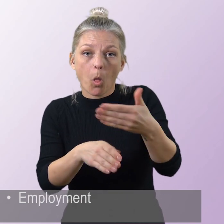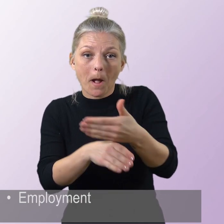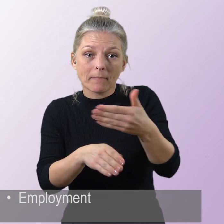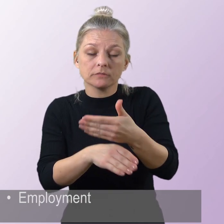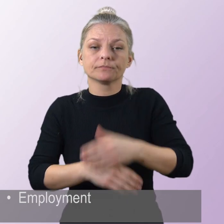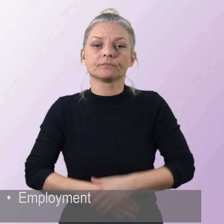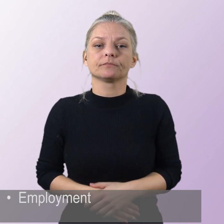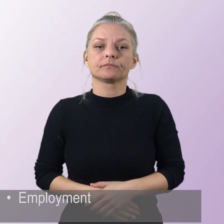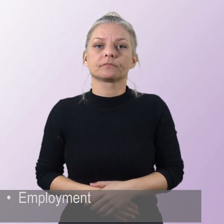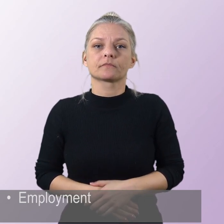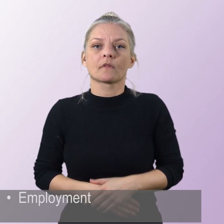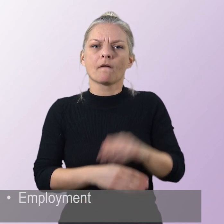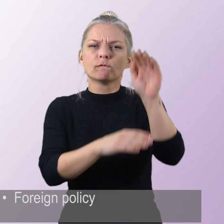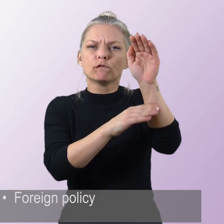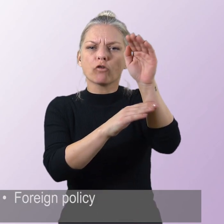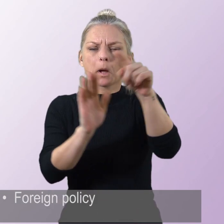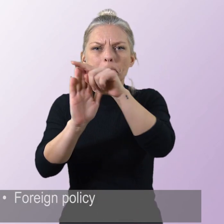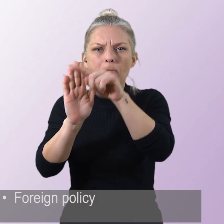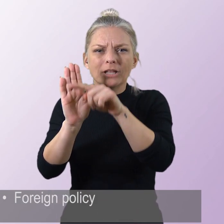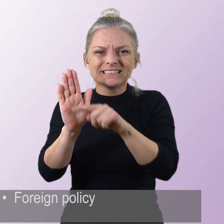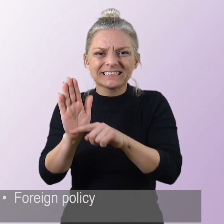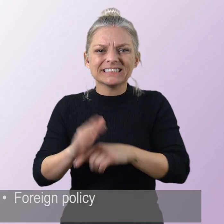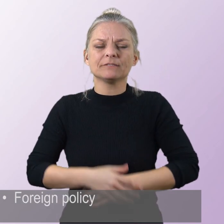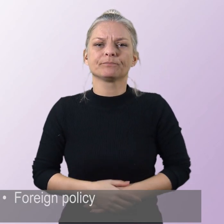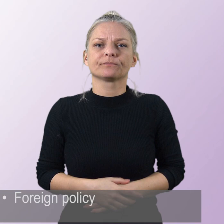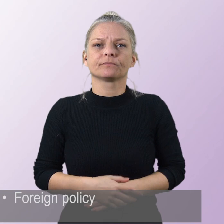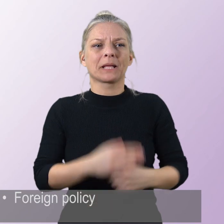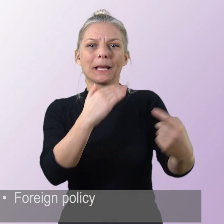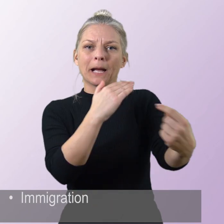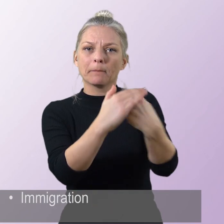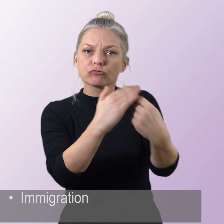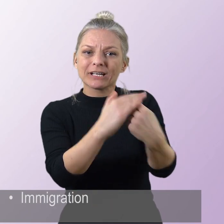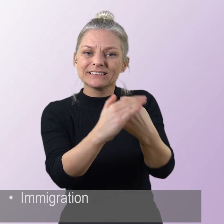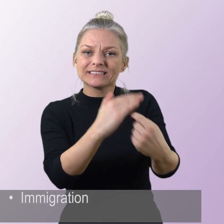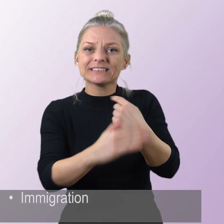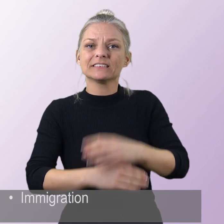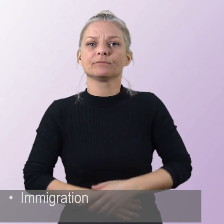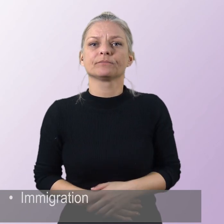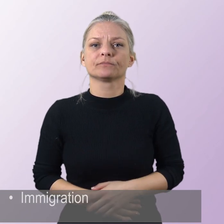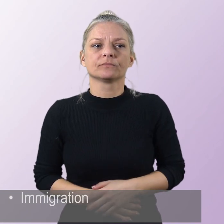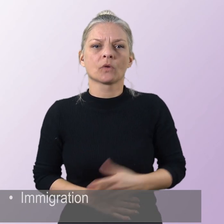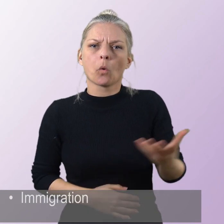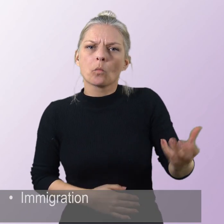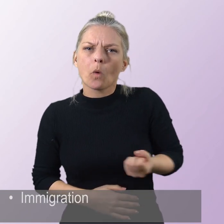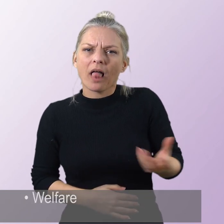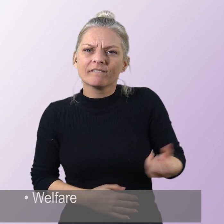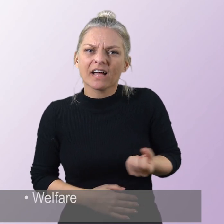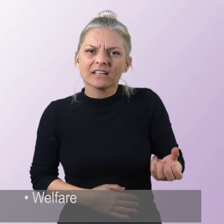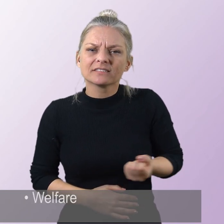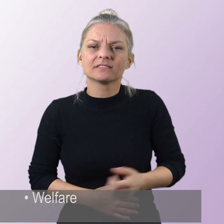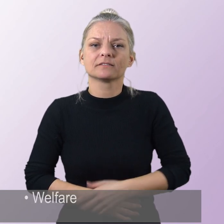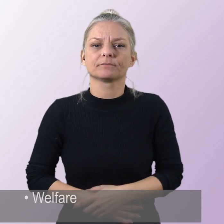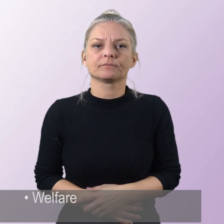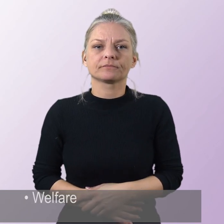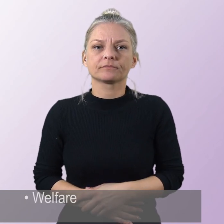Employment Foreign policy Immigration Welfare